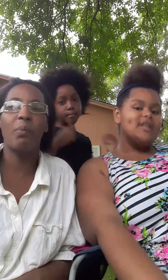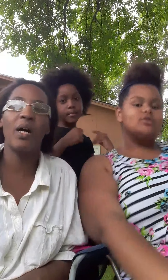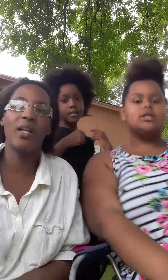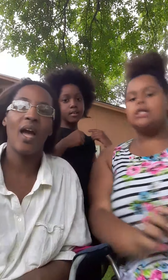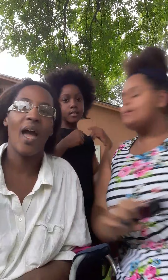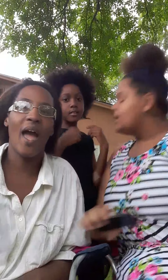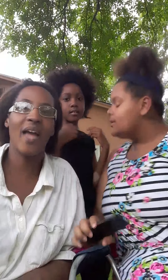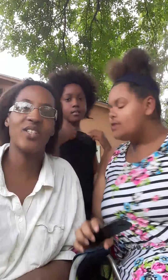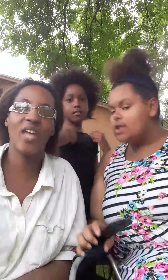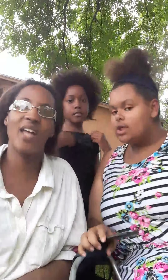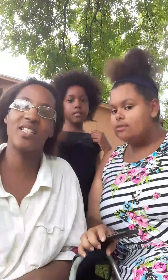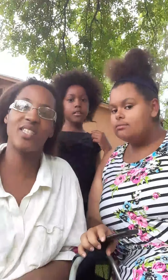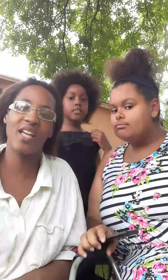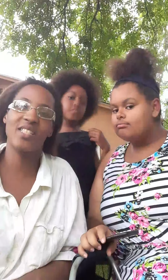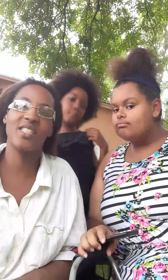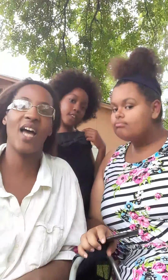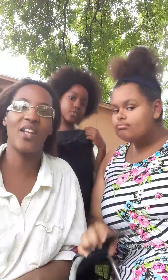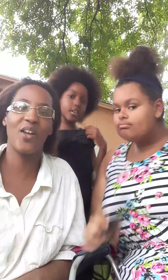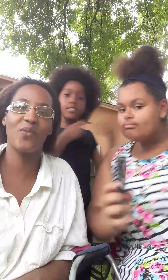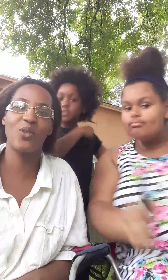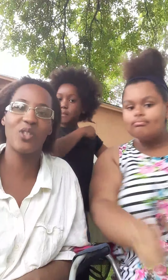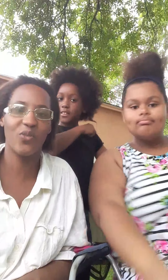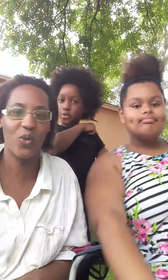hashtag to texas i love you to the fullest